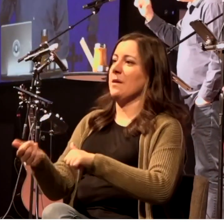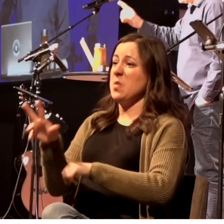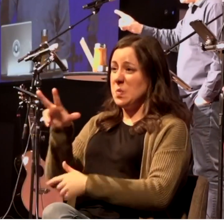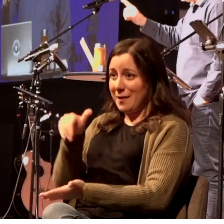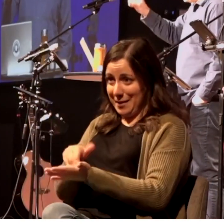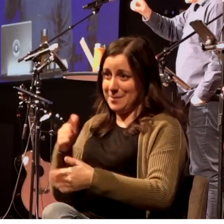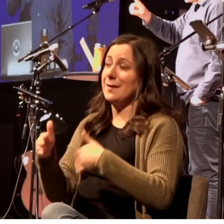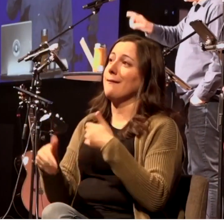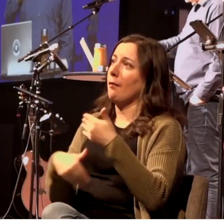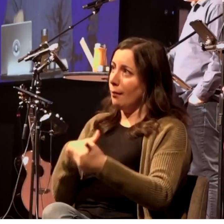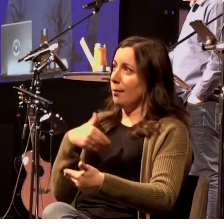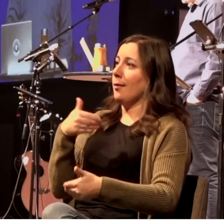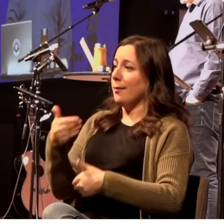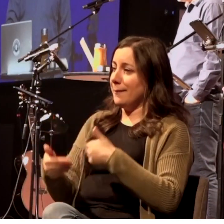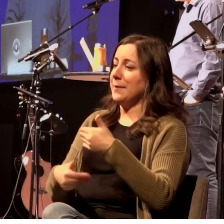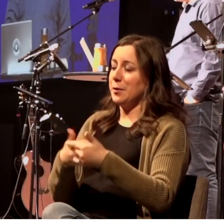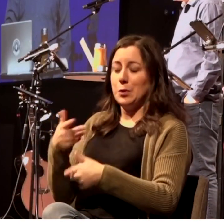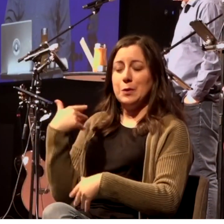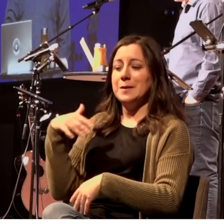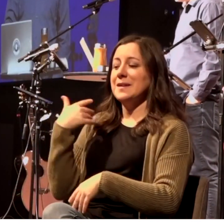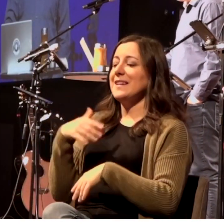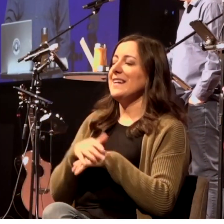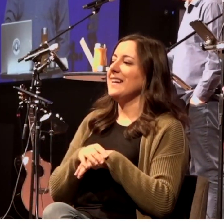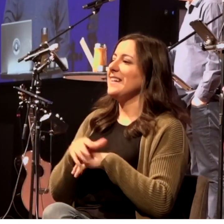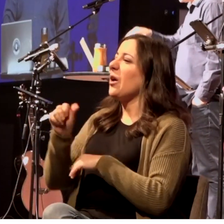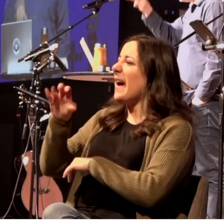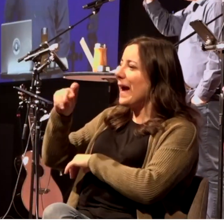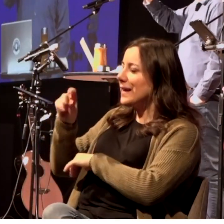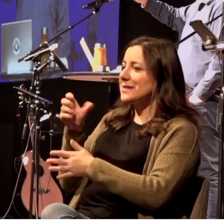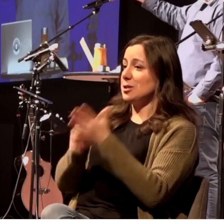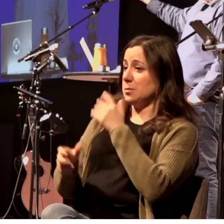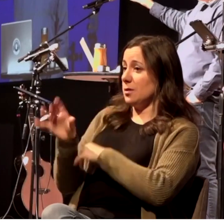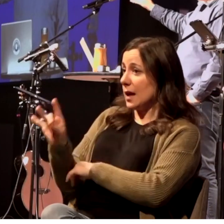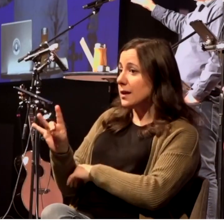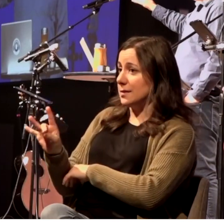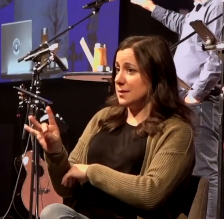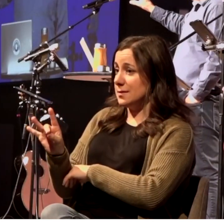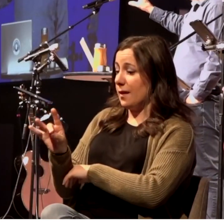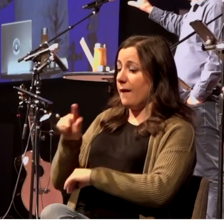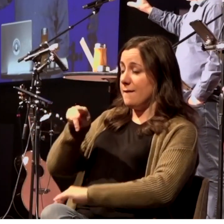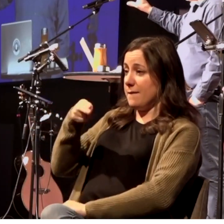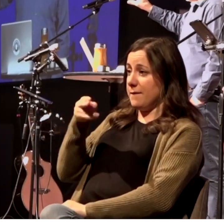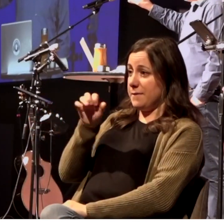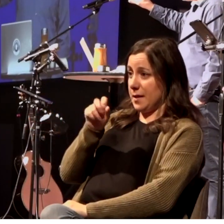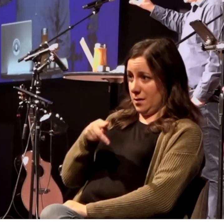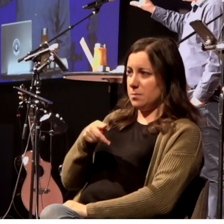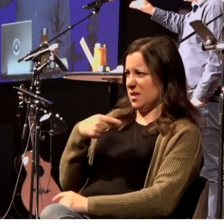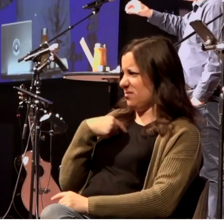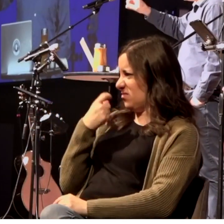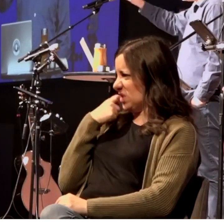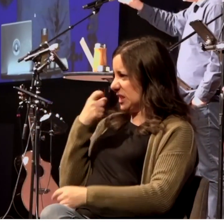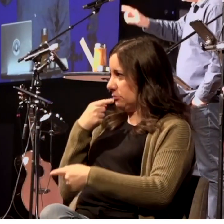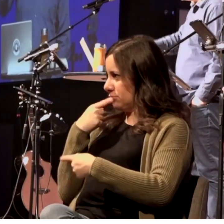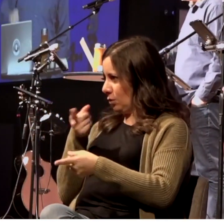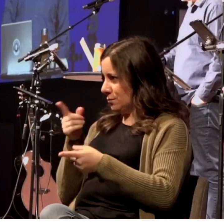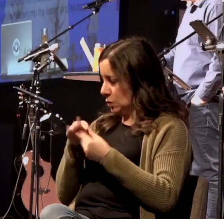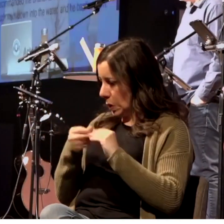again in Acts chapter 8 I told you a story about Philip God sends him to the Ethiopian eunuch right? And listen to his story